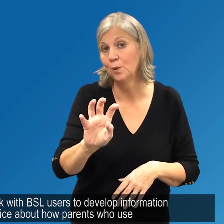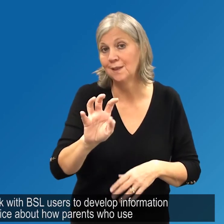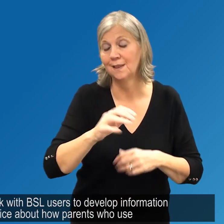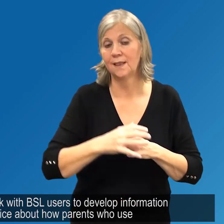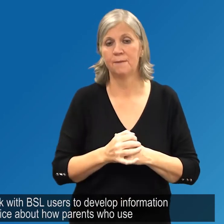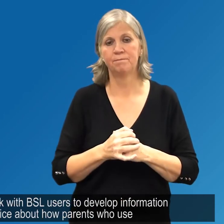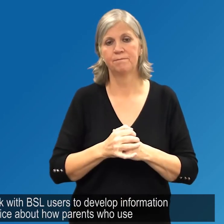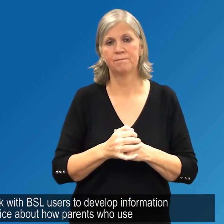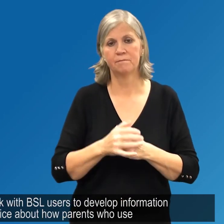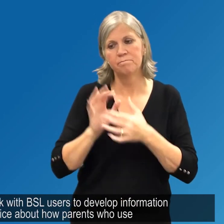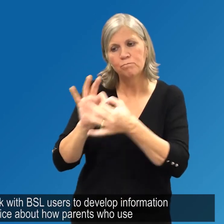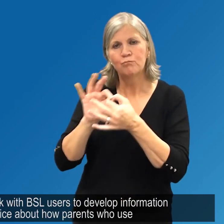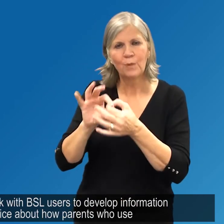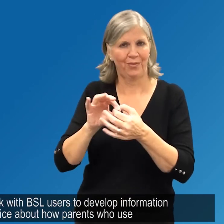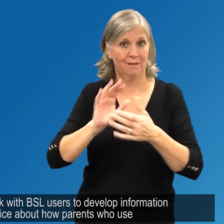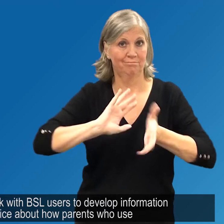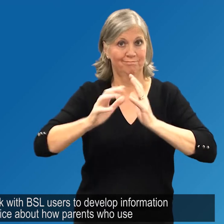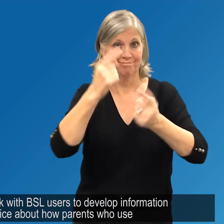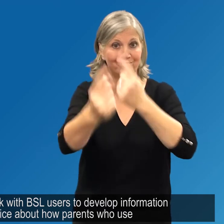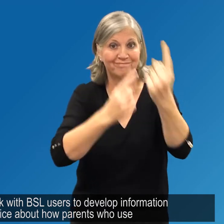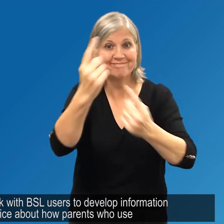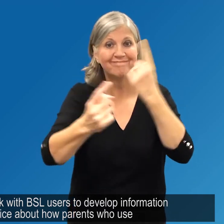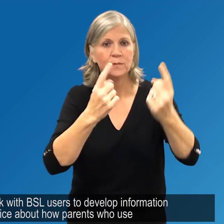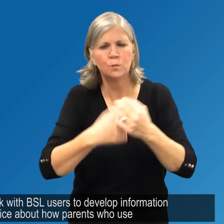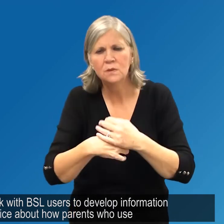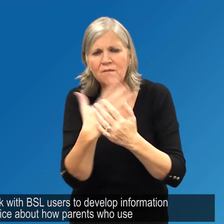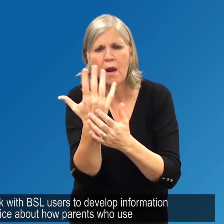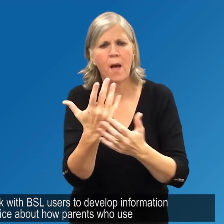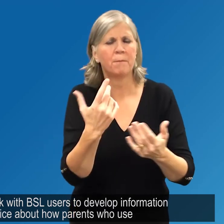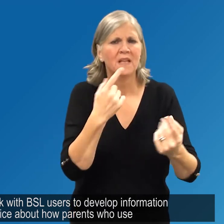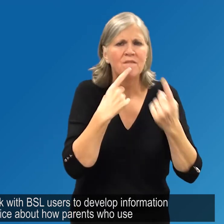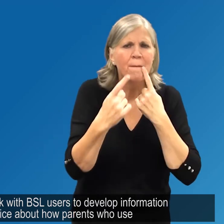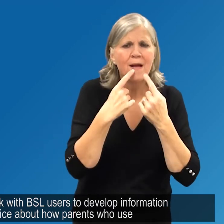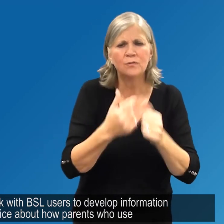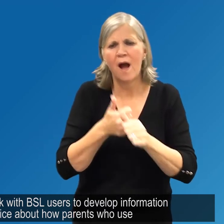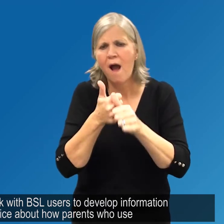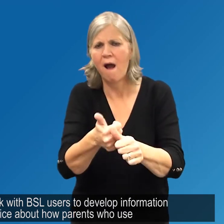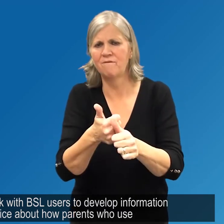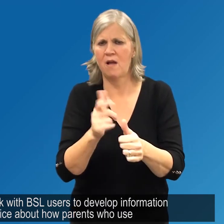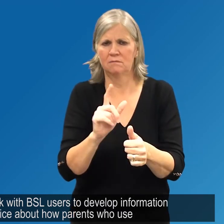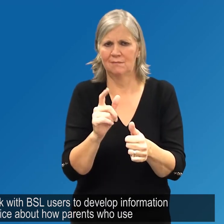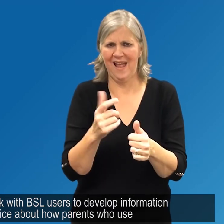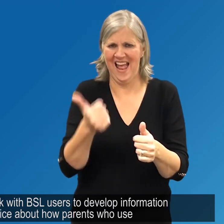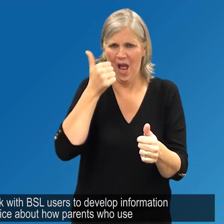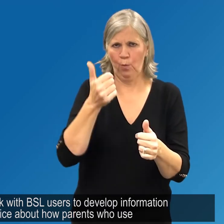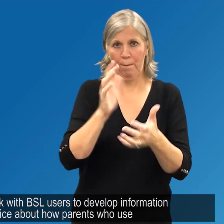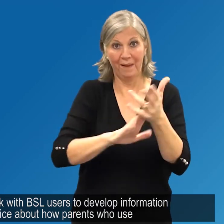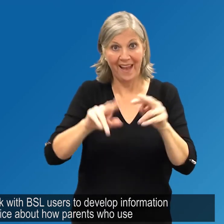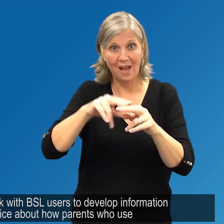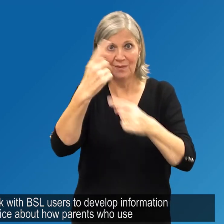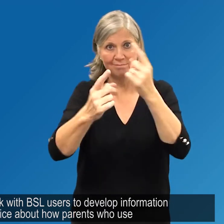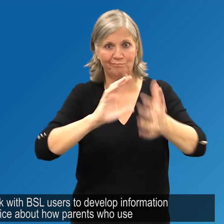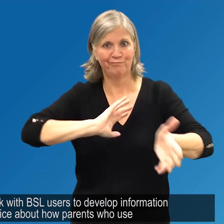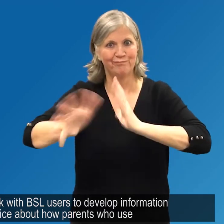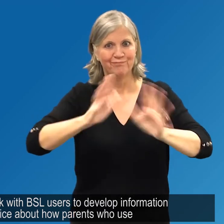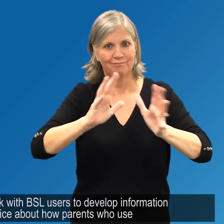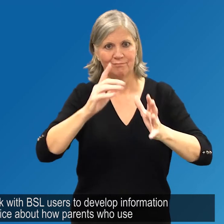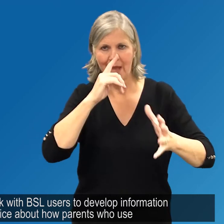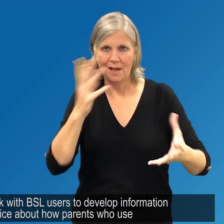Action 14. Work with BSL users to develop information and advice on how parents who use BSL can get further